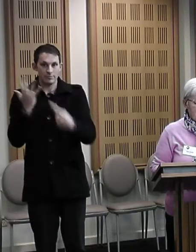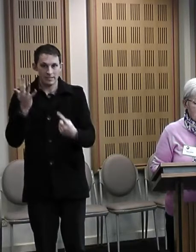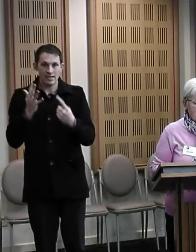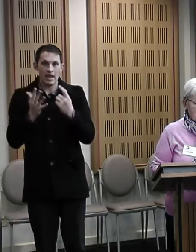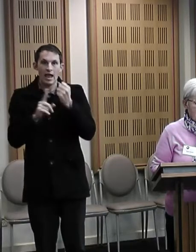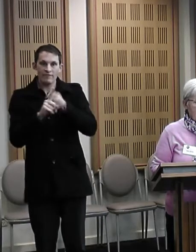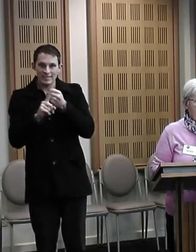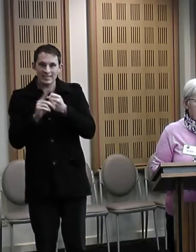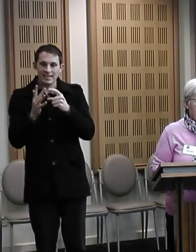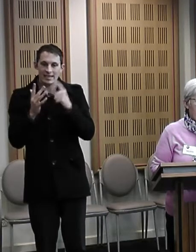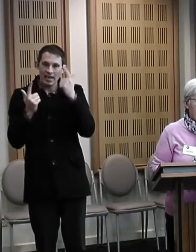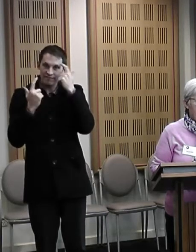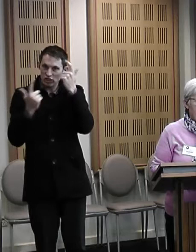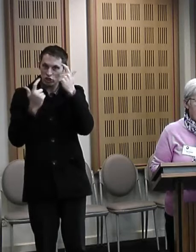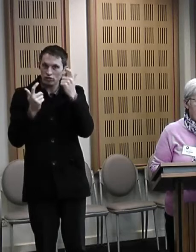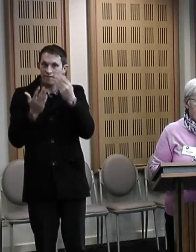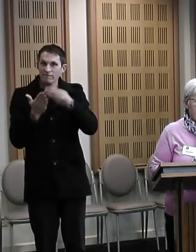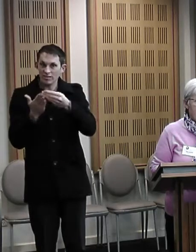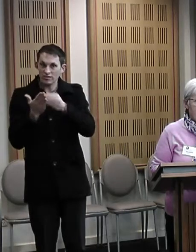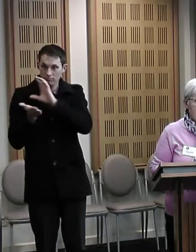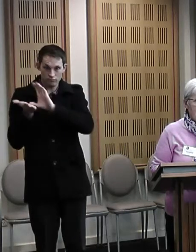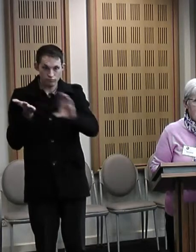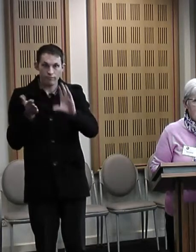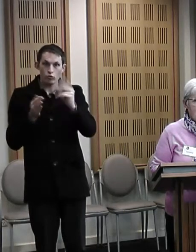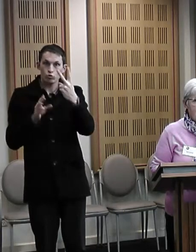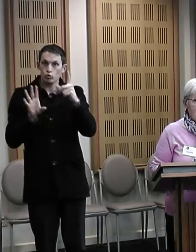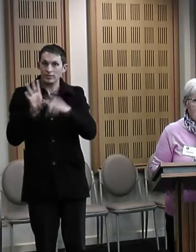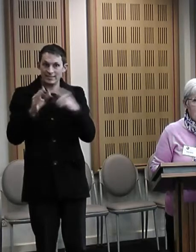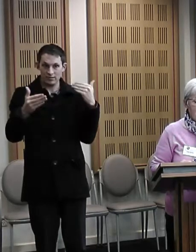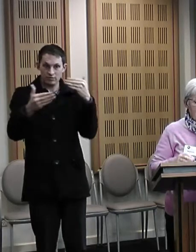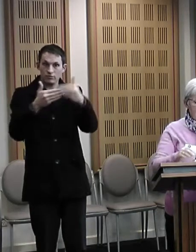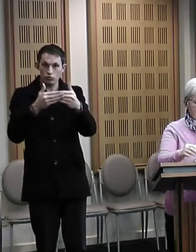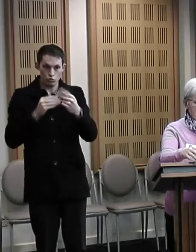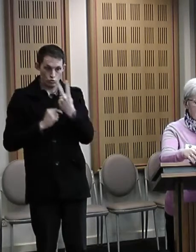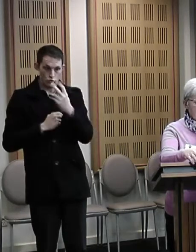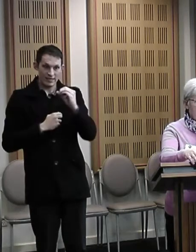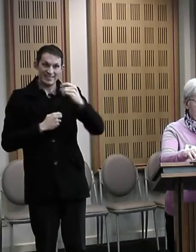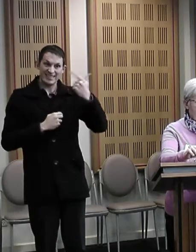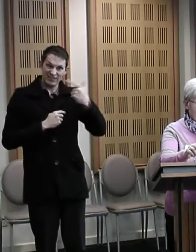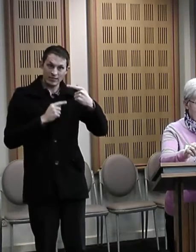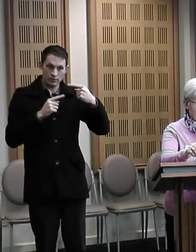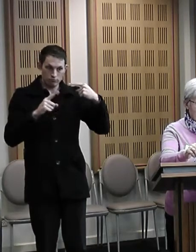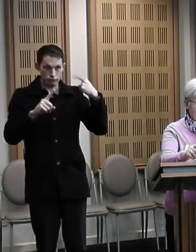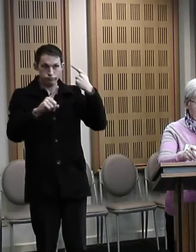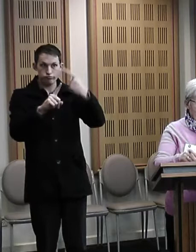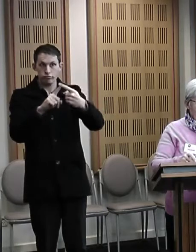Fund over the past two years. So from 2017 till now.